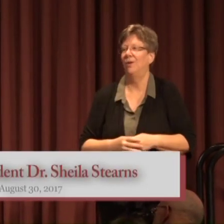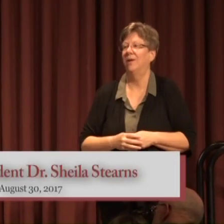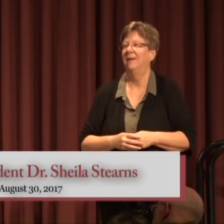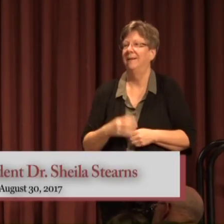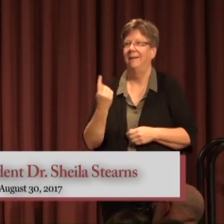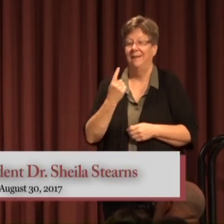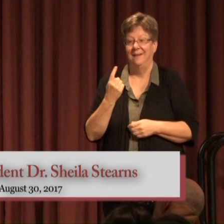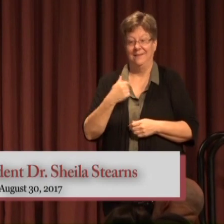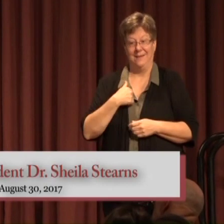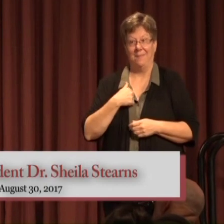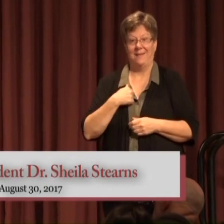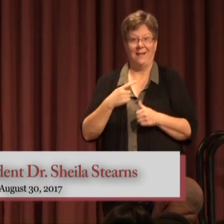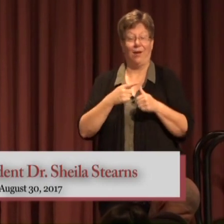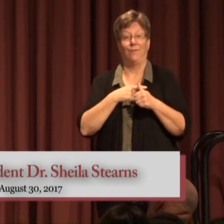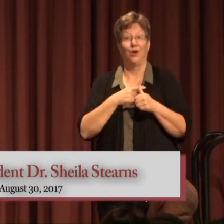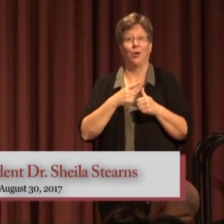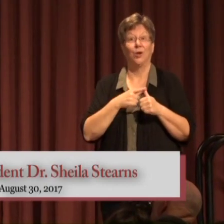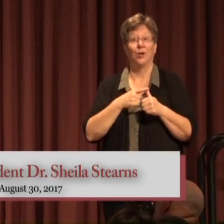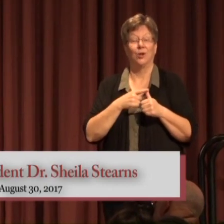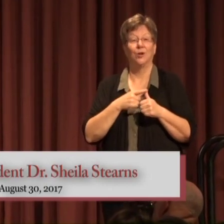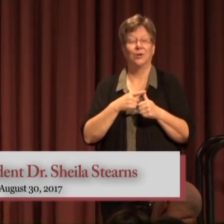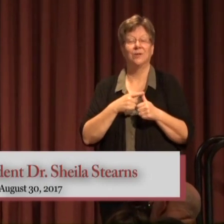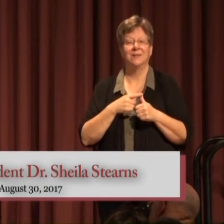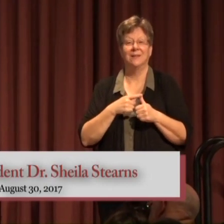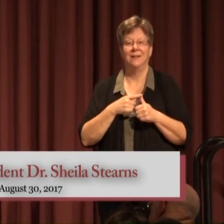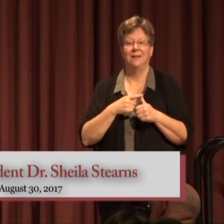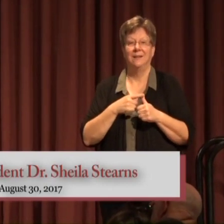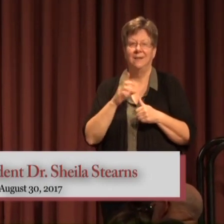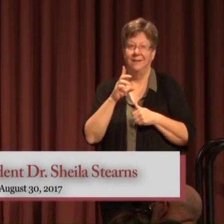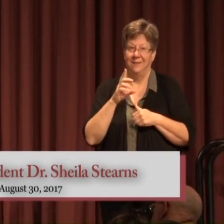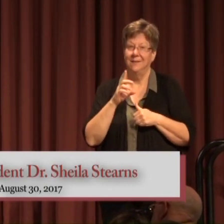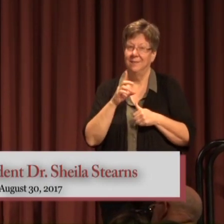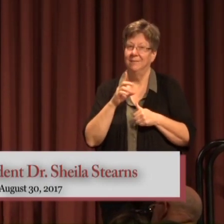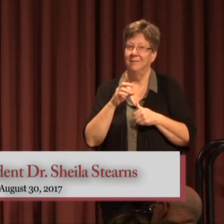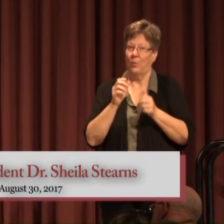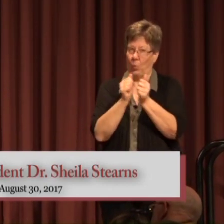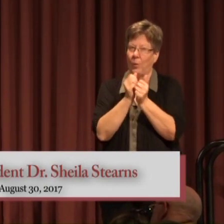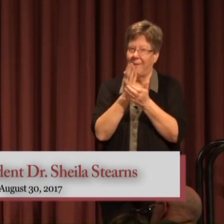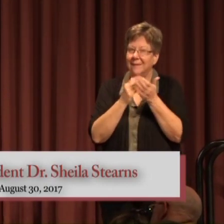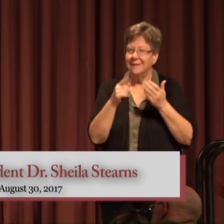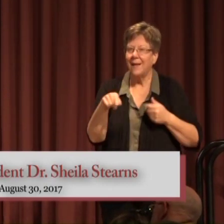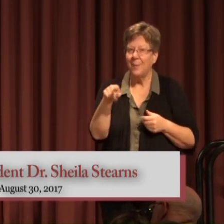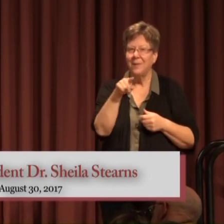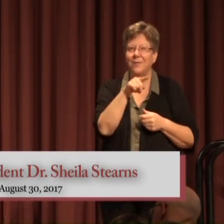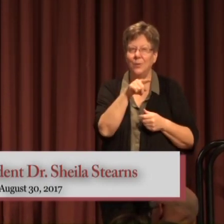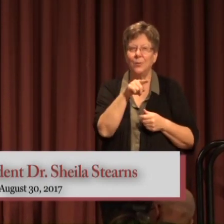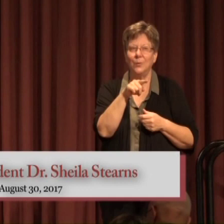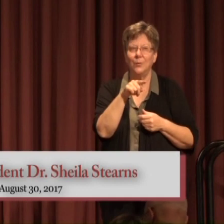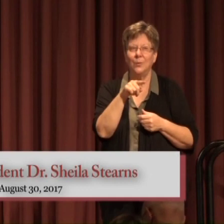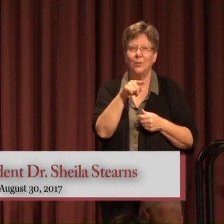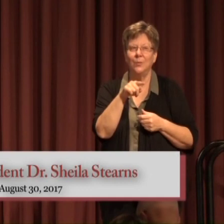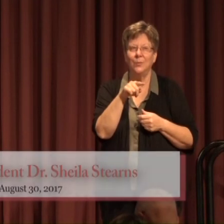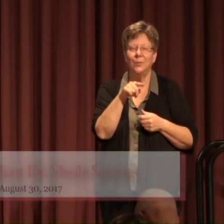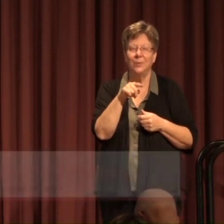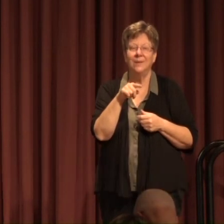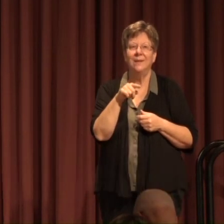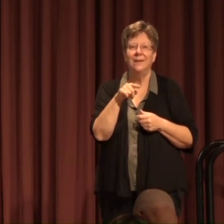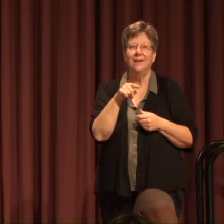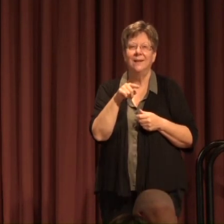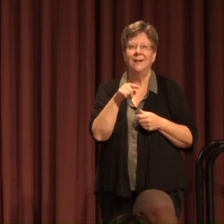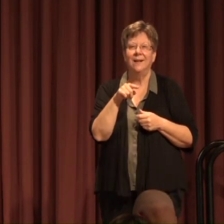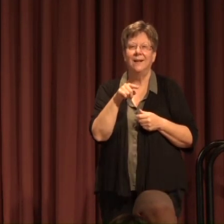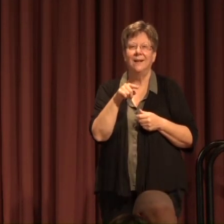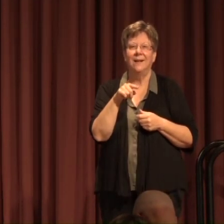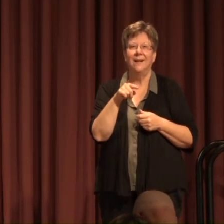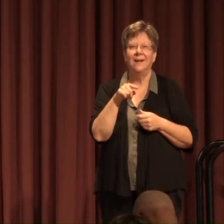Something that I first did with some of you I don't know anyone here in this room was